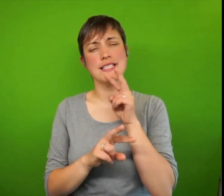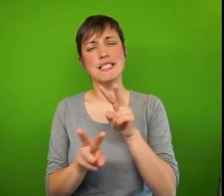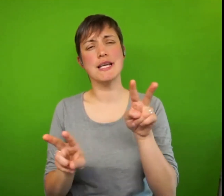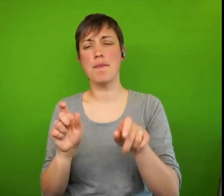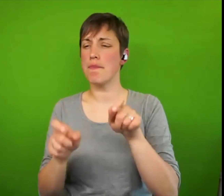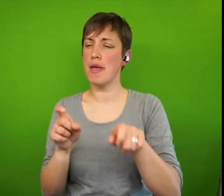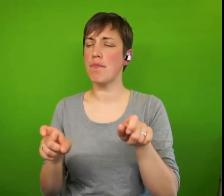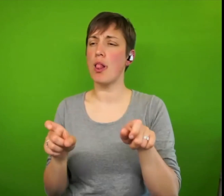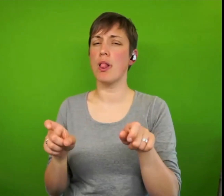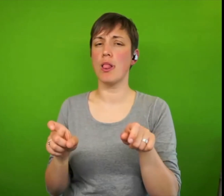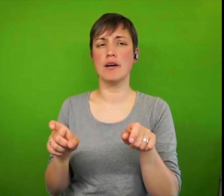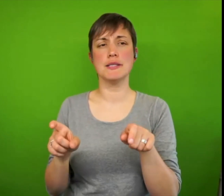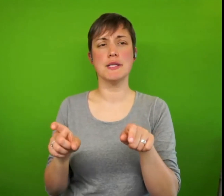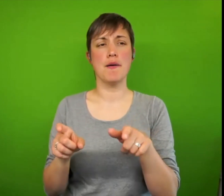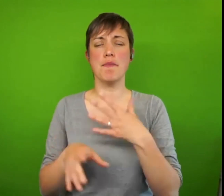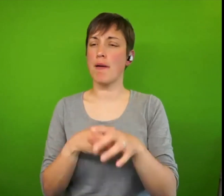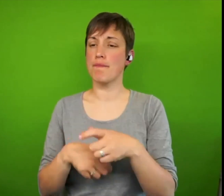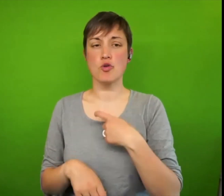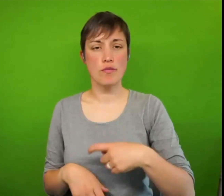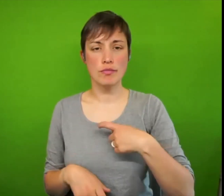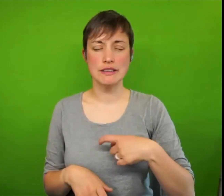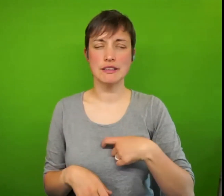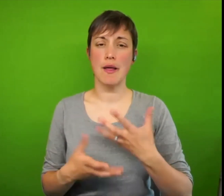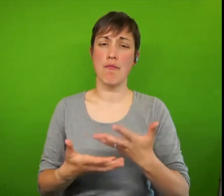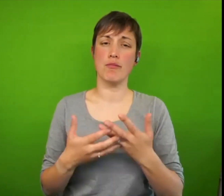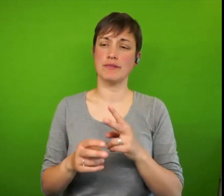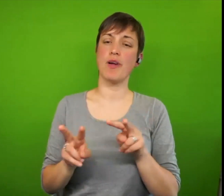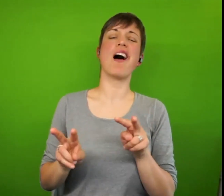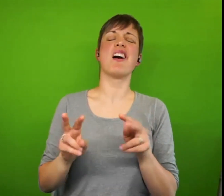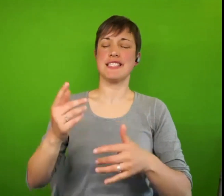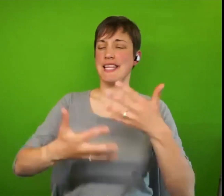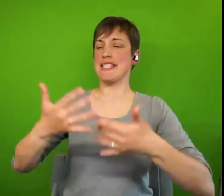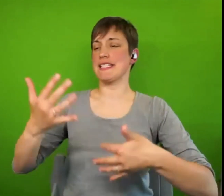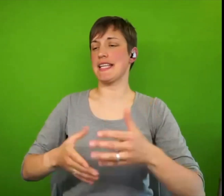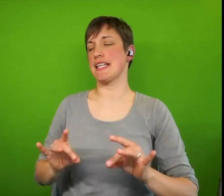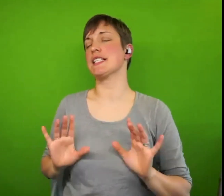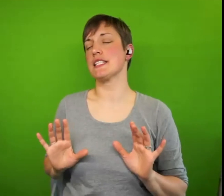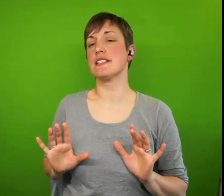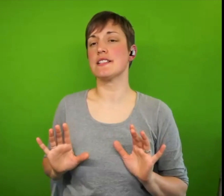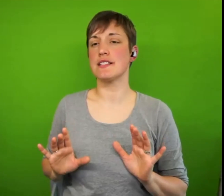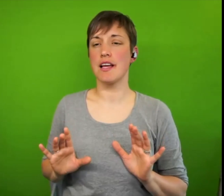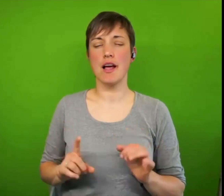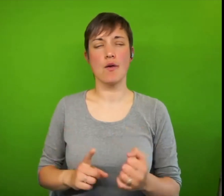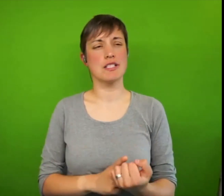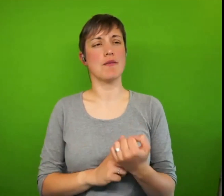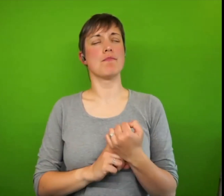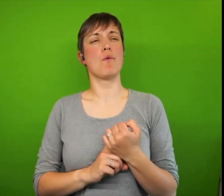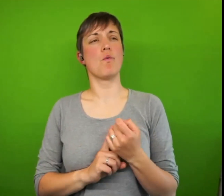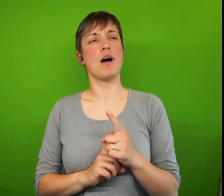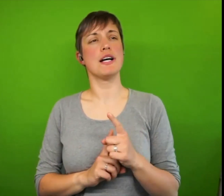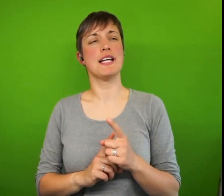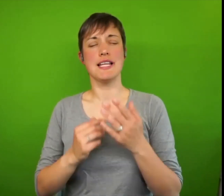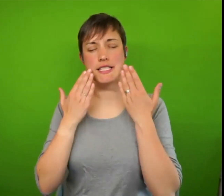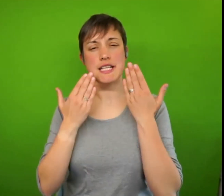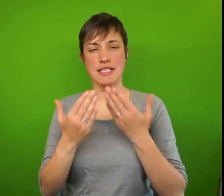They're treated as statistics and not seen as actual human beings. Um, and I was struck by the words dignity, shame, and powerless, which are certainly words